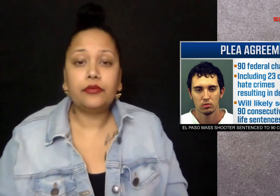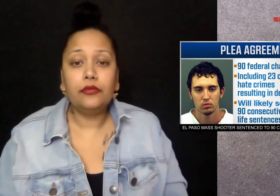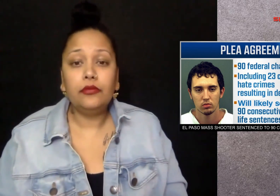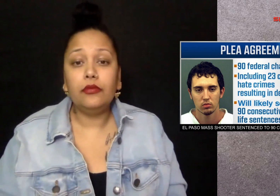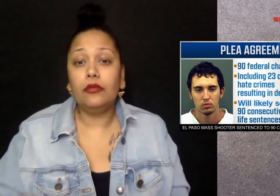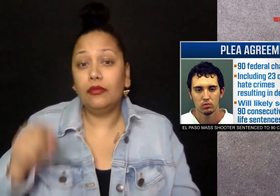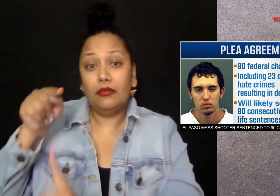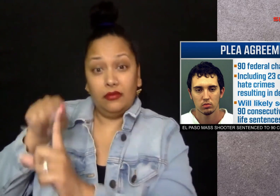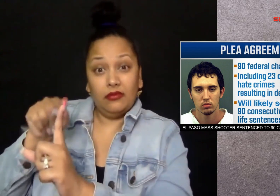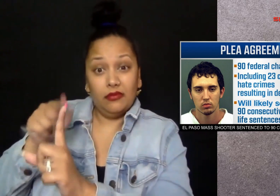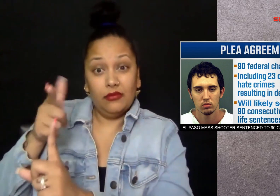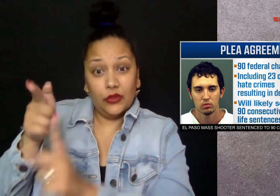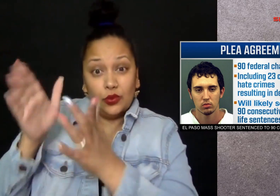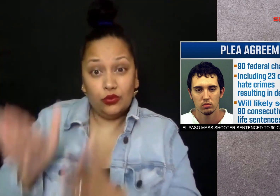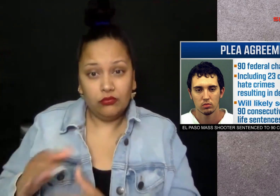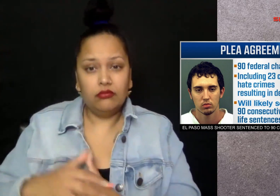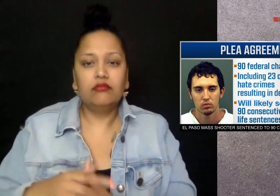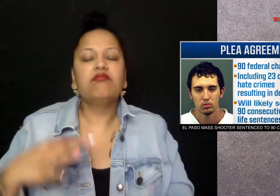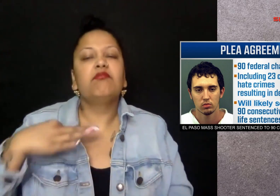crucius pleaded guilty to all the charges